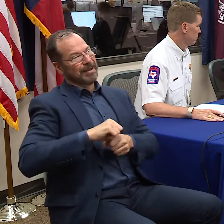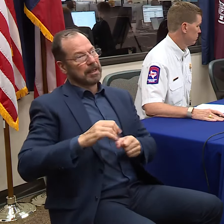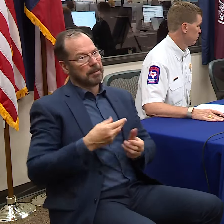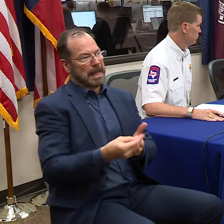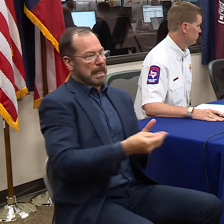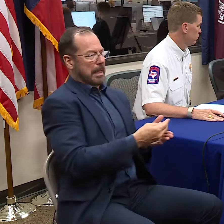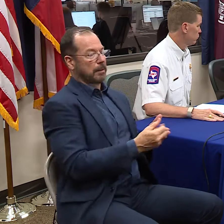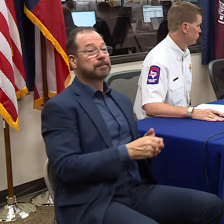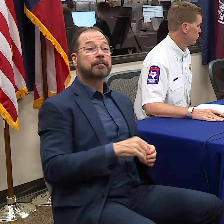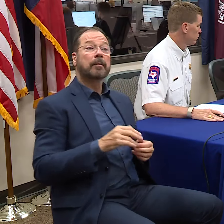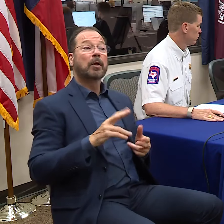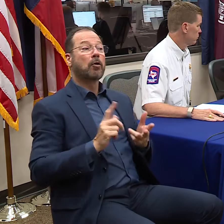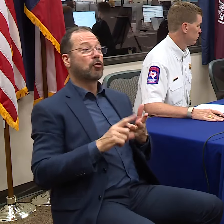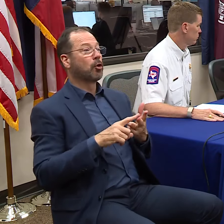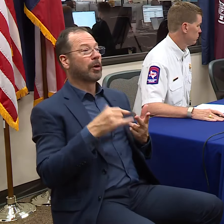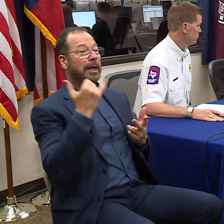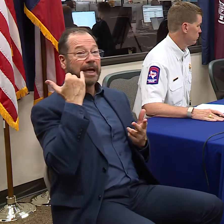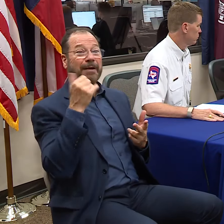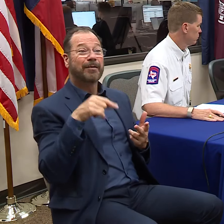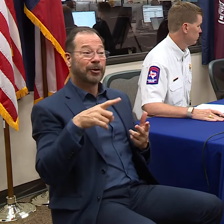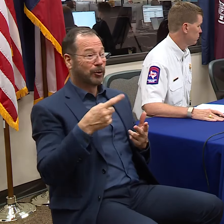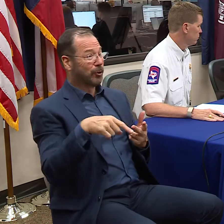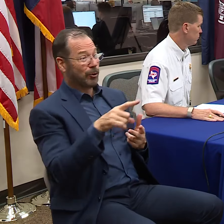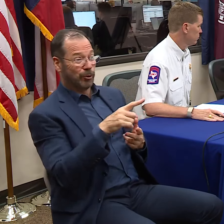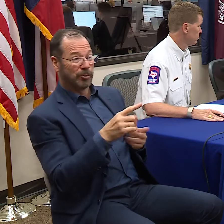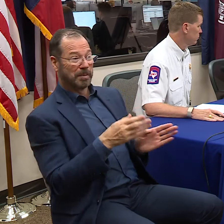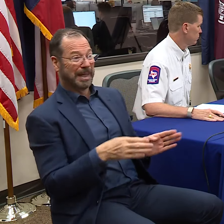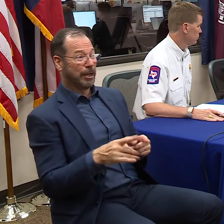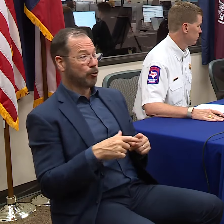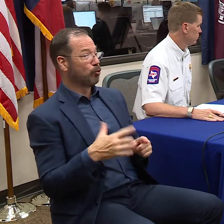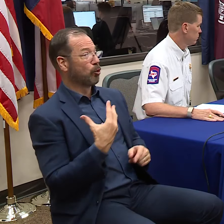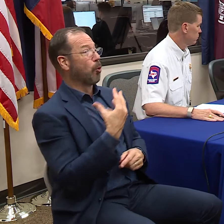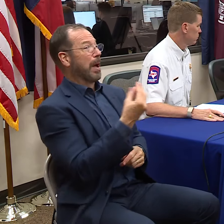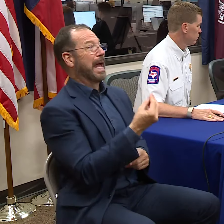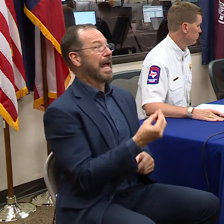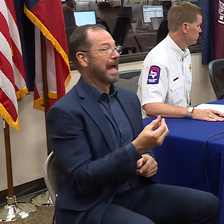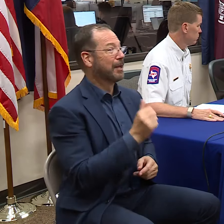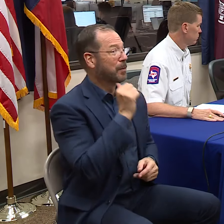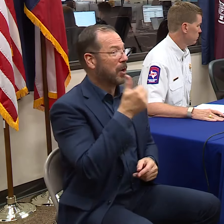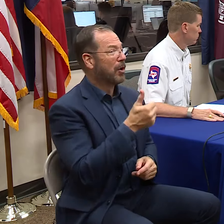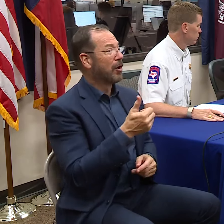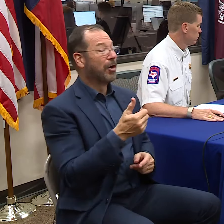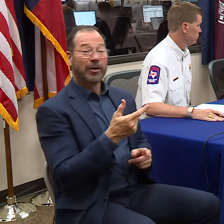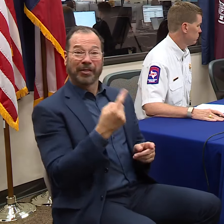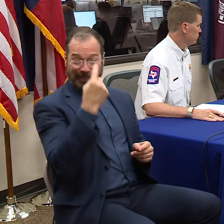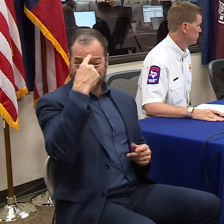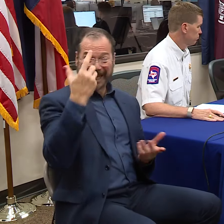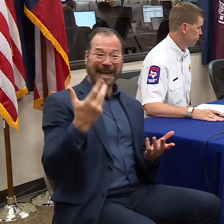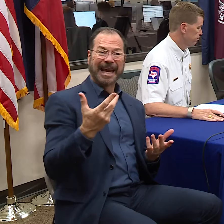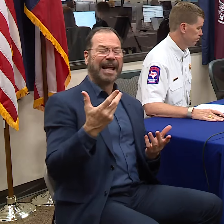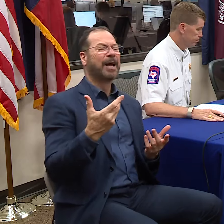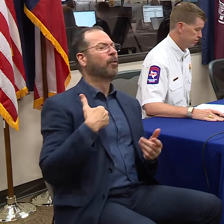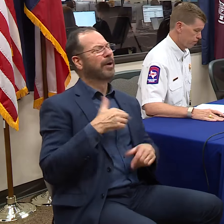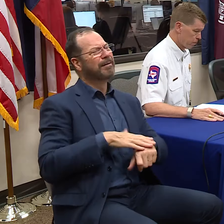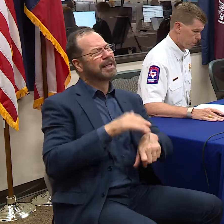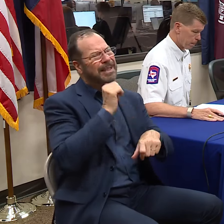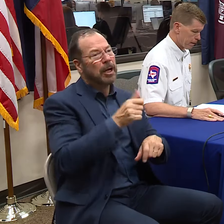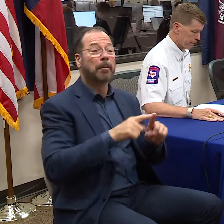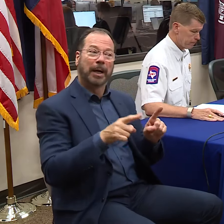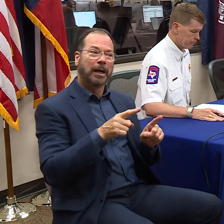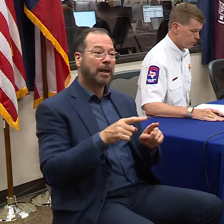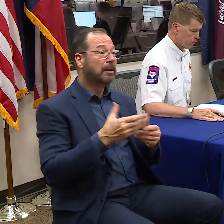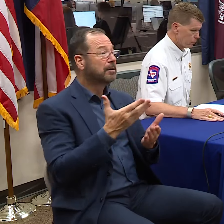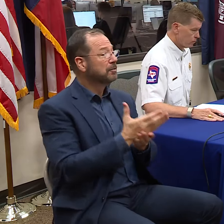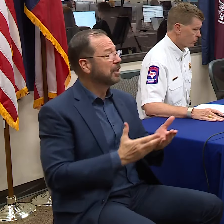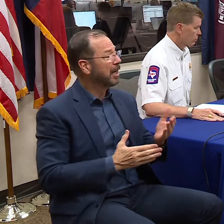Third, if you do venture out, which we strongly advise against, as we always do, do not drive through flooded roadways. There will